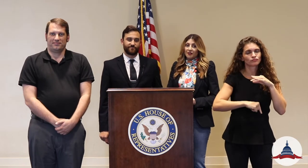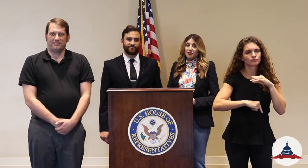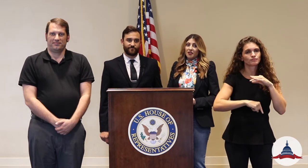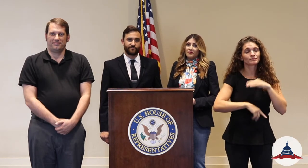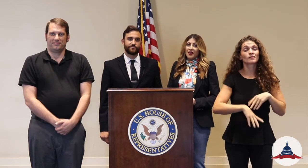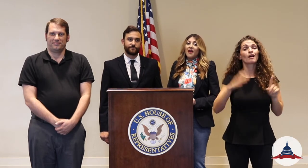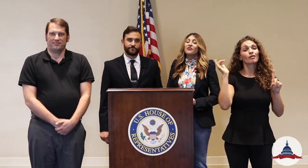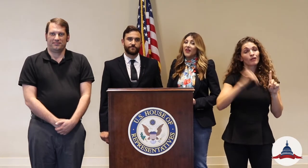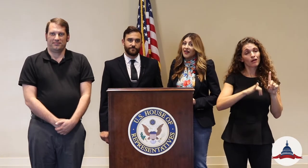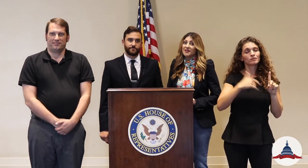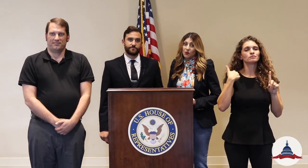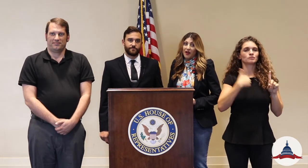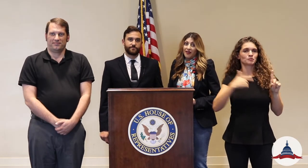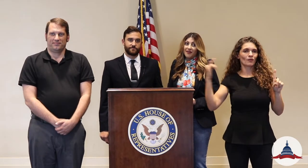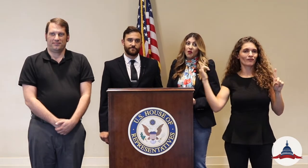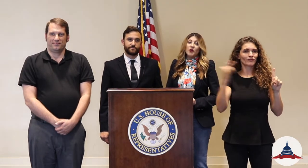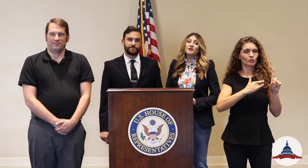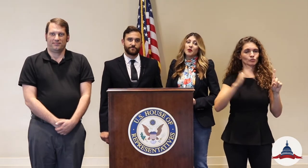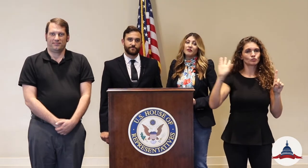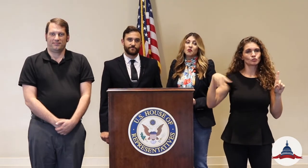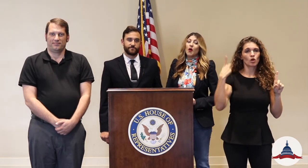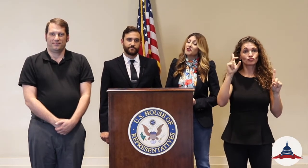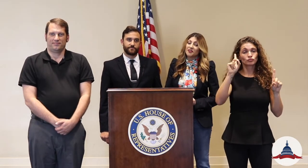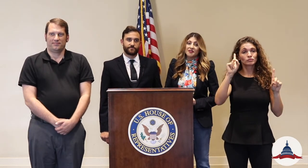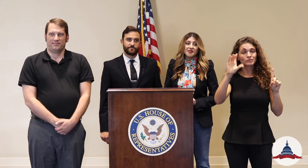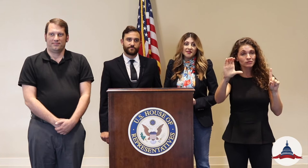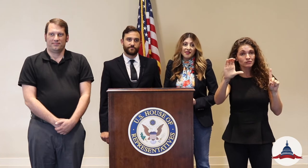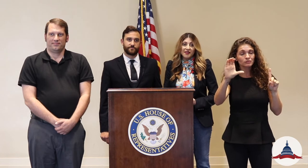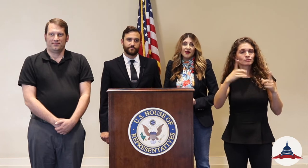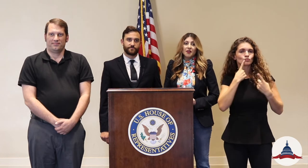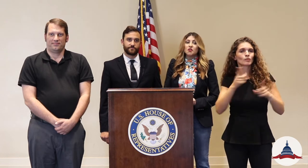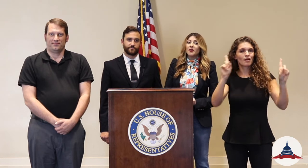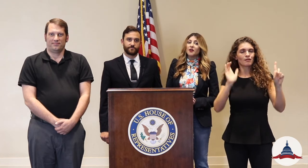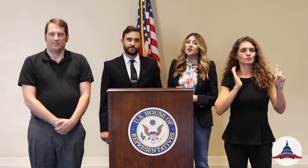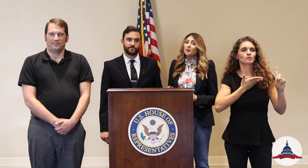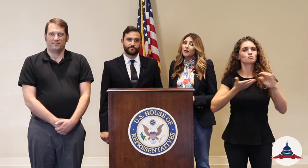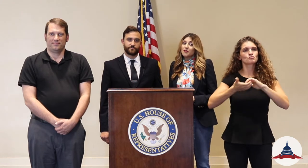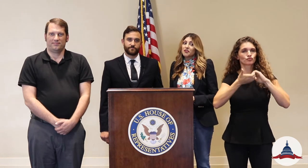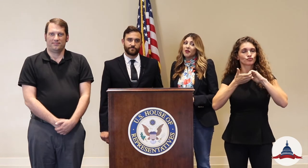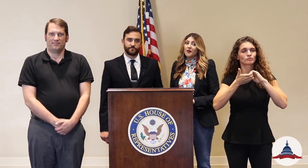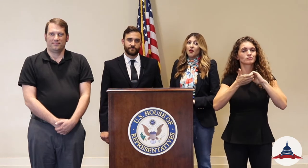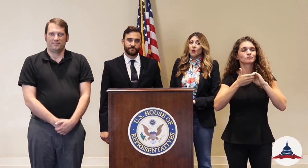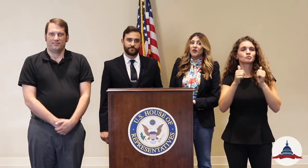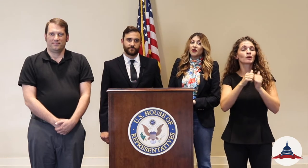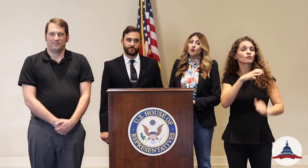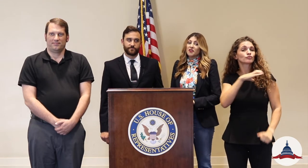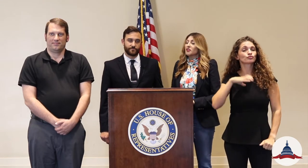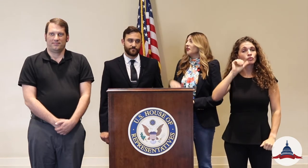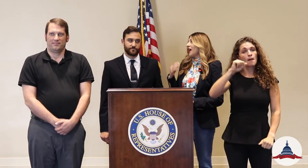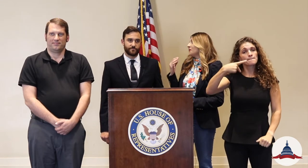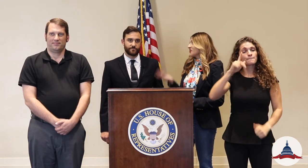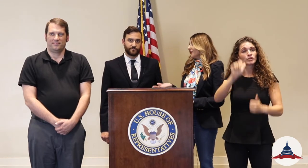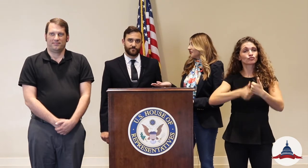of technology. That is why we have traveled to Washington, D.C. to announce our partnership with the